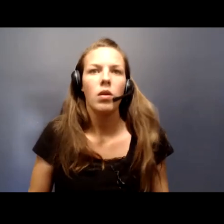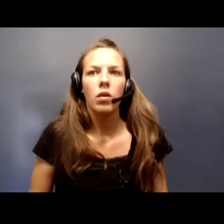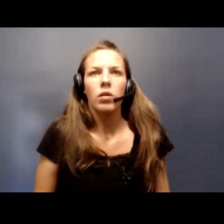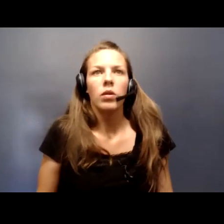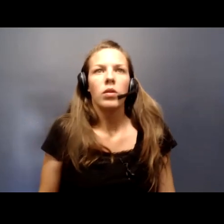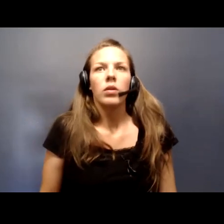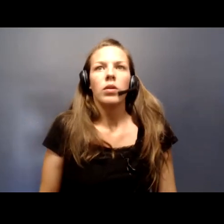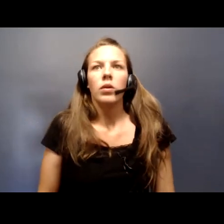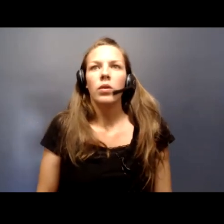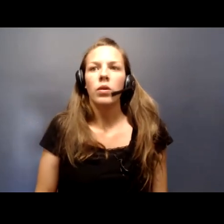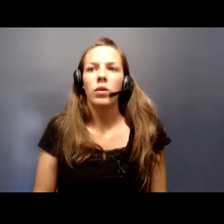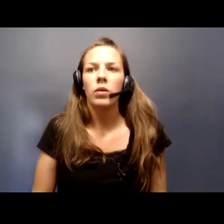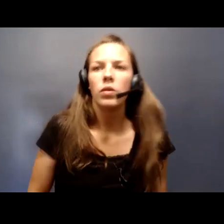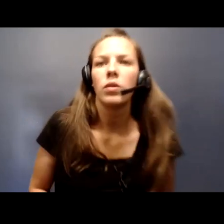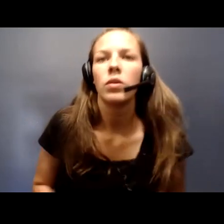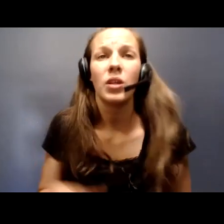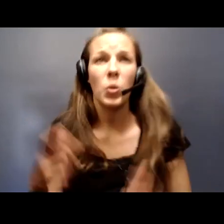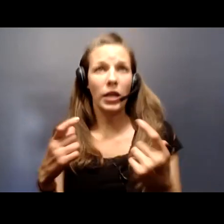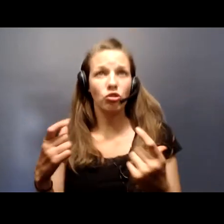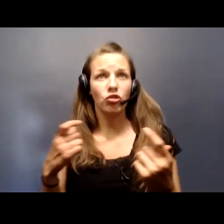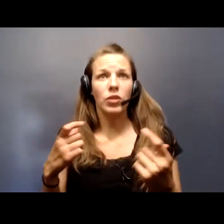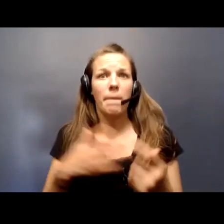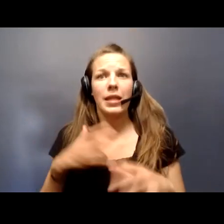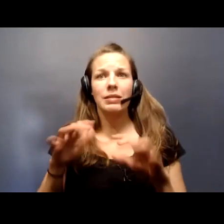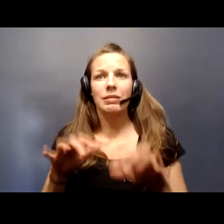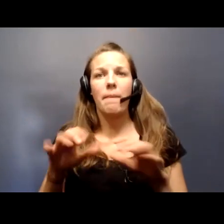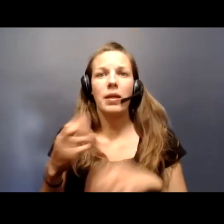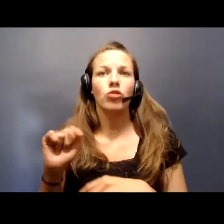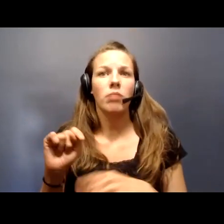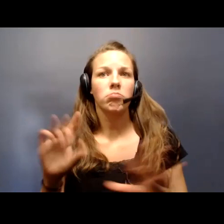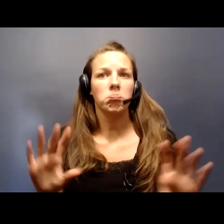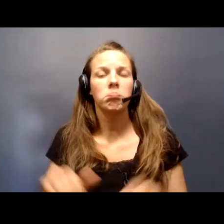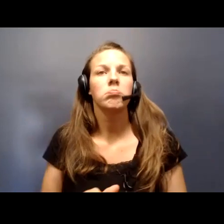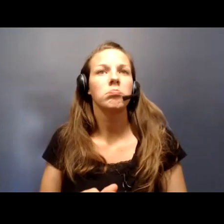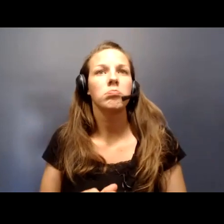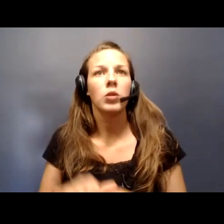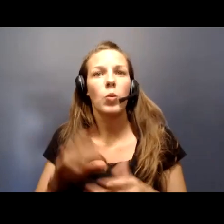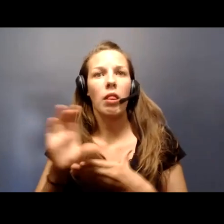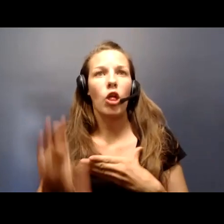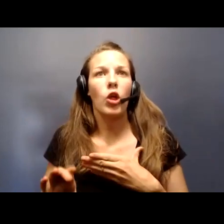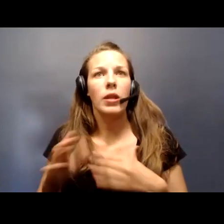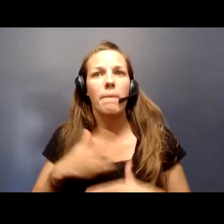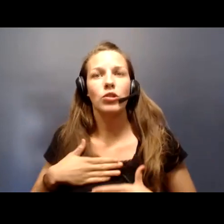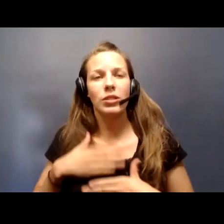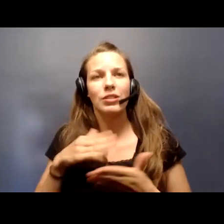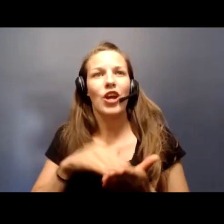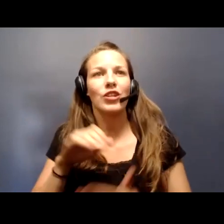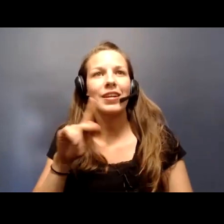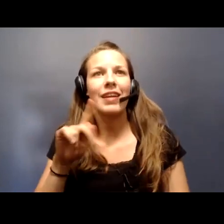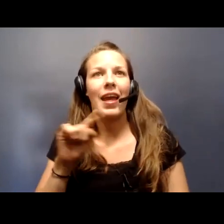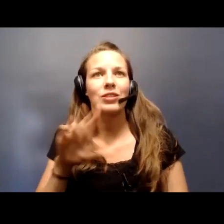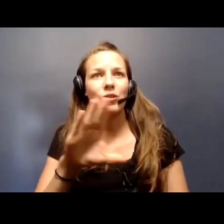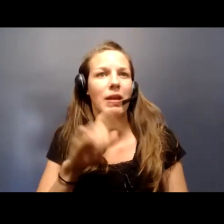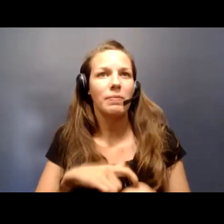Yes. Any questions please type into the chat otherwise we'll go ahead and conclude and appreciate Dr. Katz's time today.